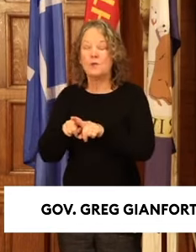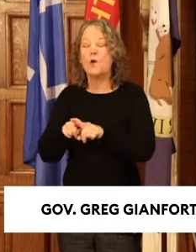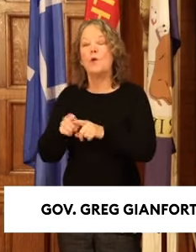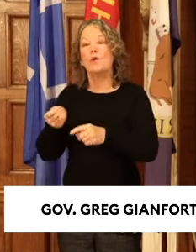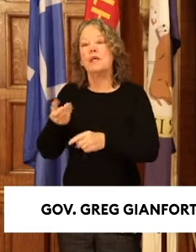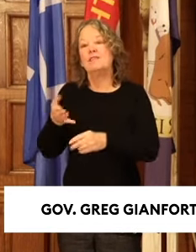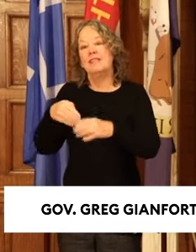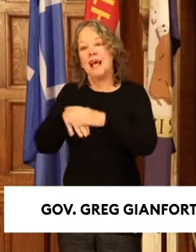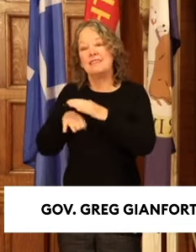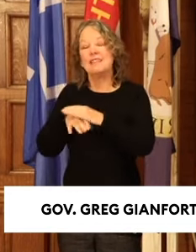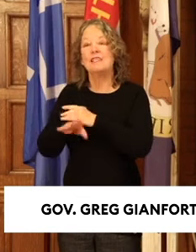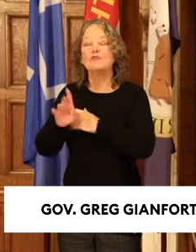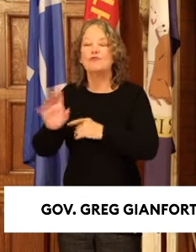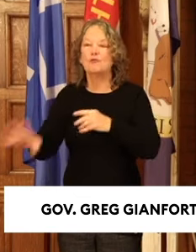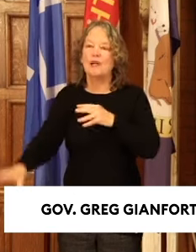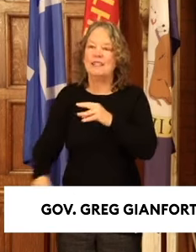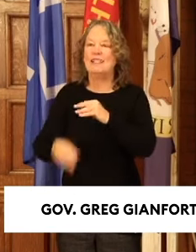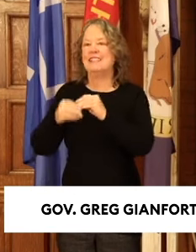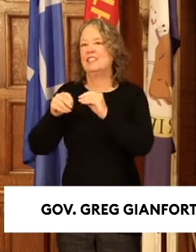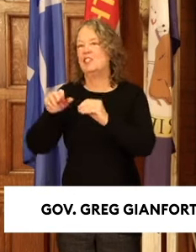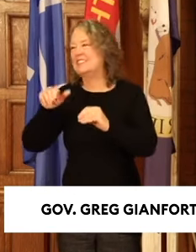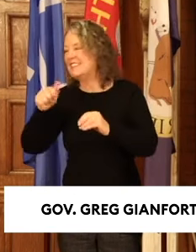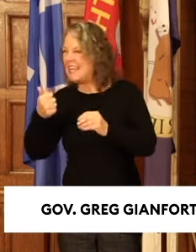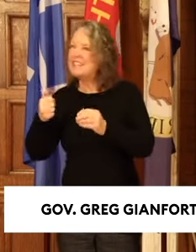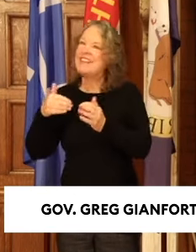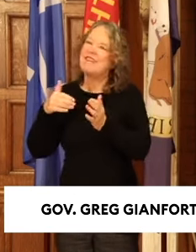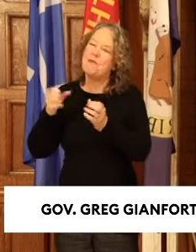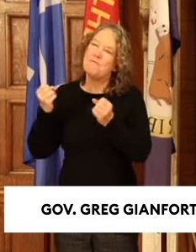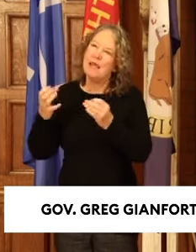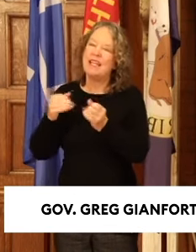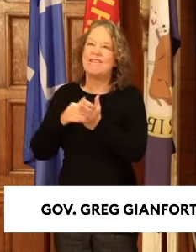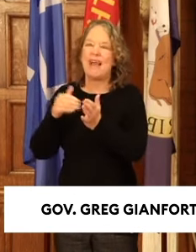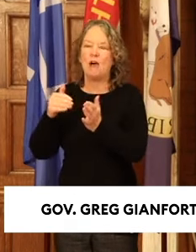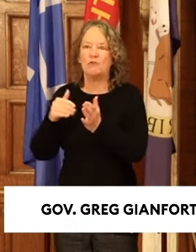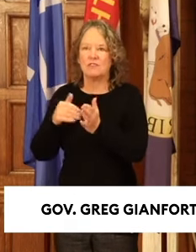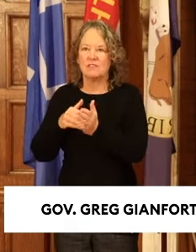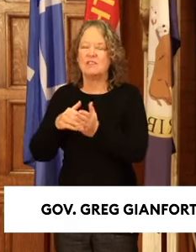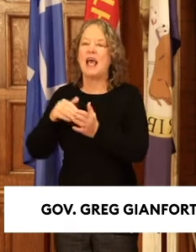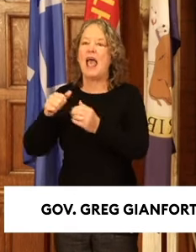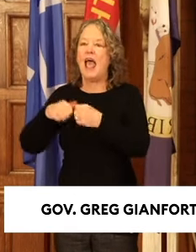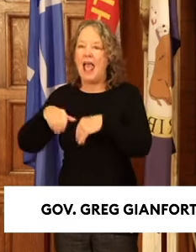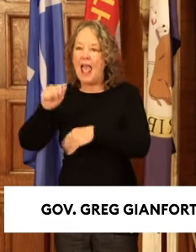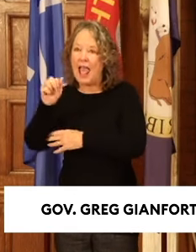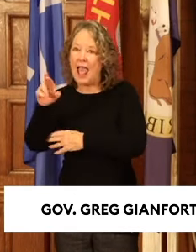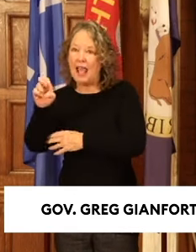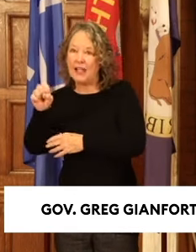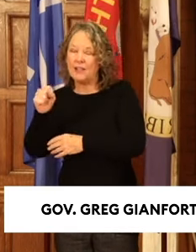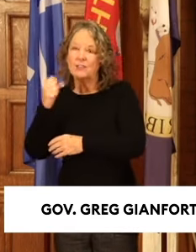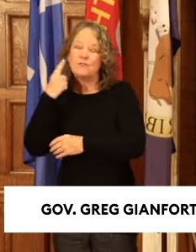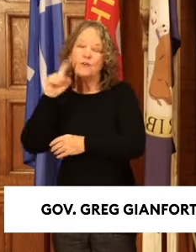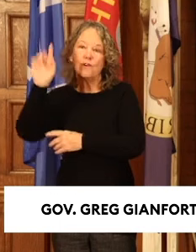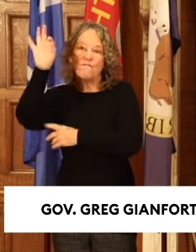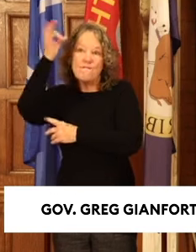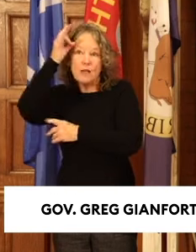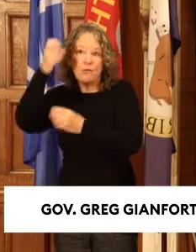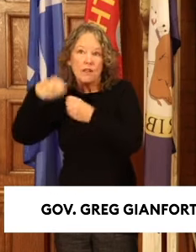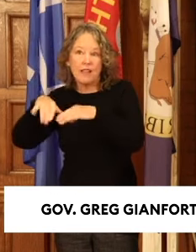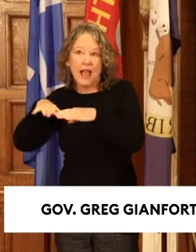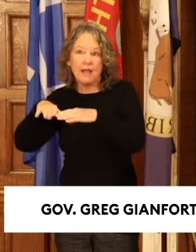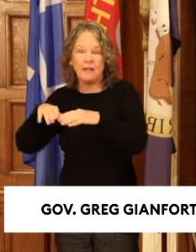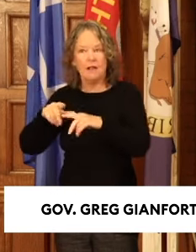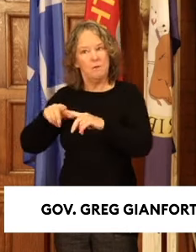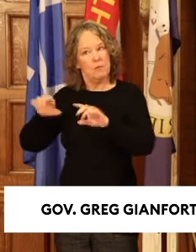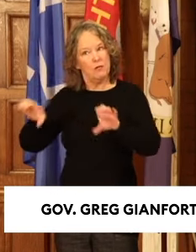it gives access to additional tens of thousands of acres of federal land. But we could not have done it alone. This